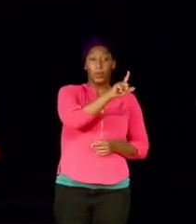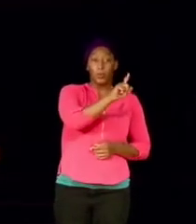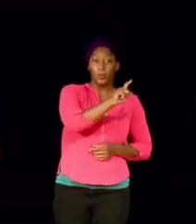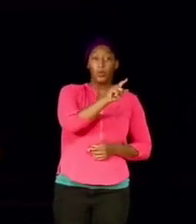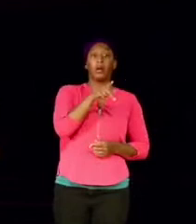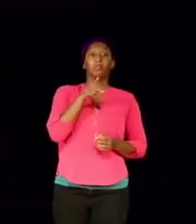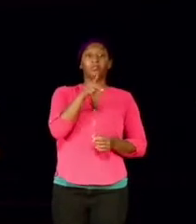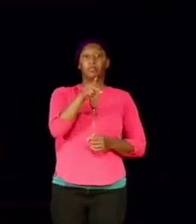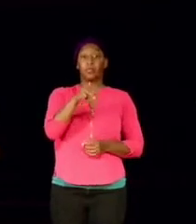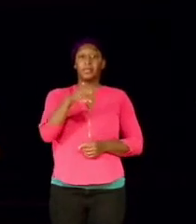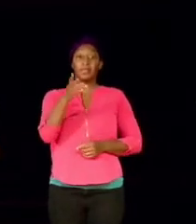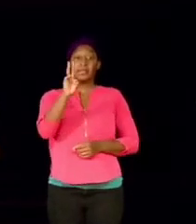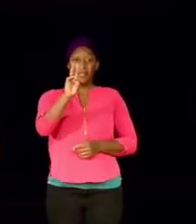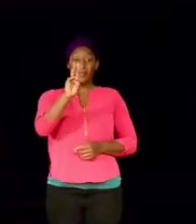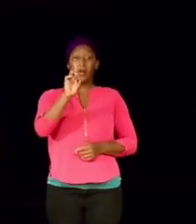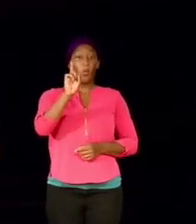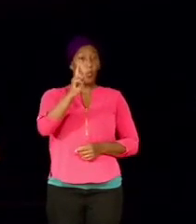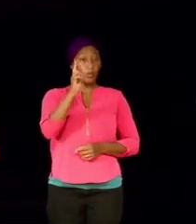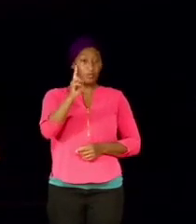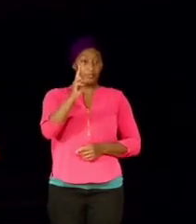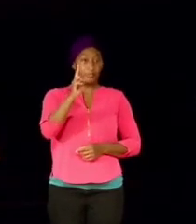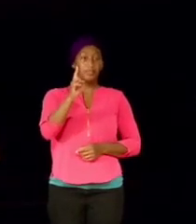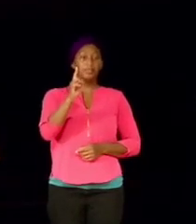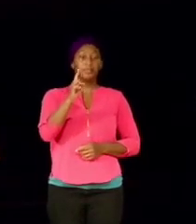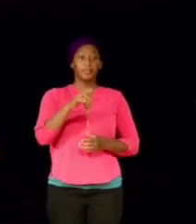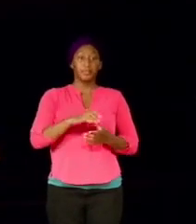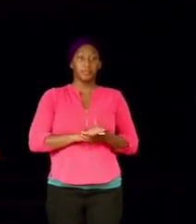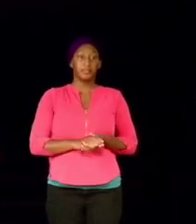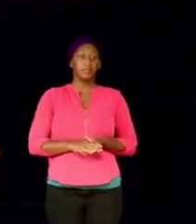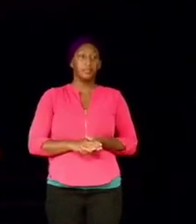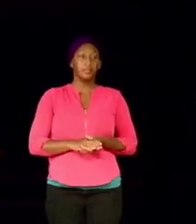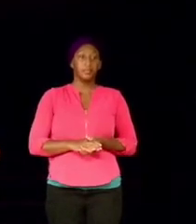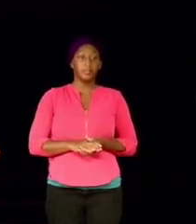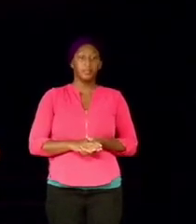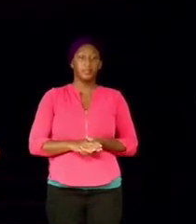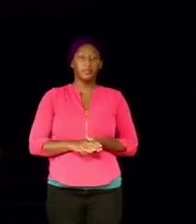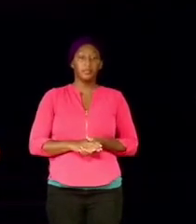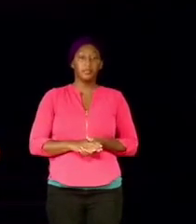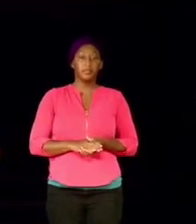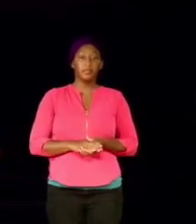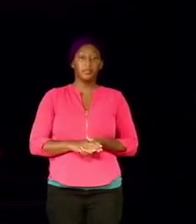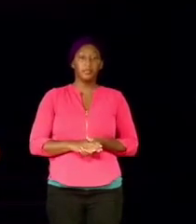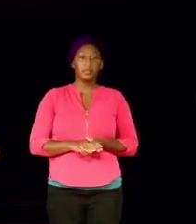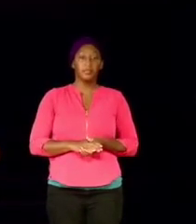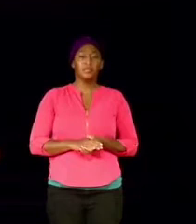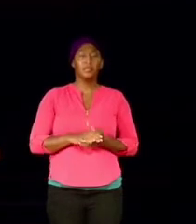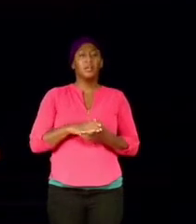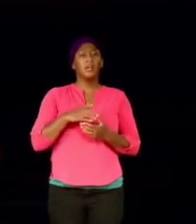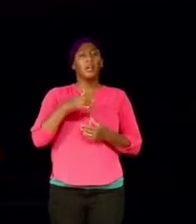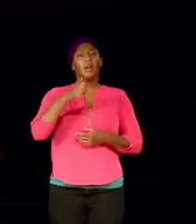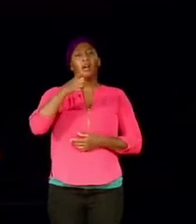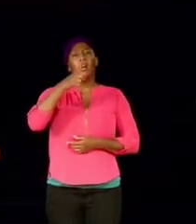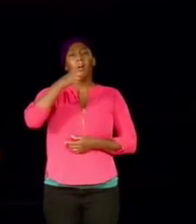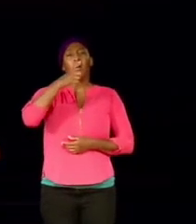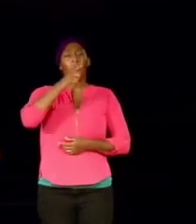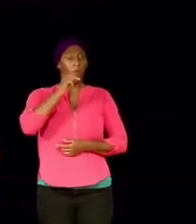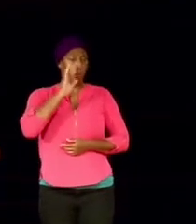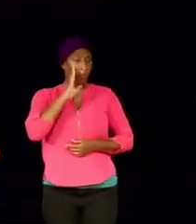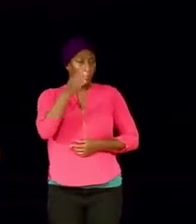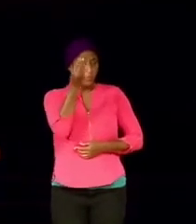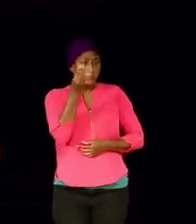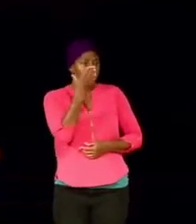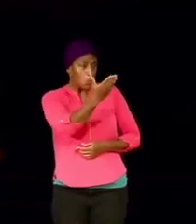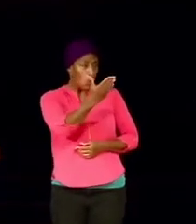7 only. Genesis 21, only verse number 7. And who would have said to